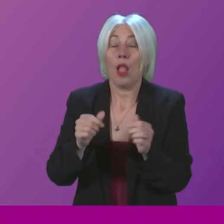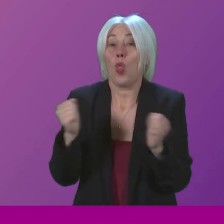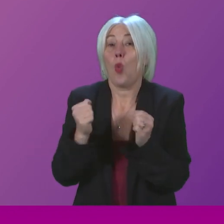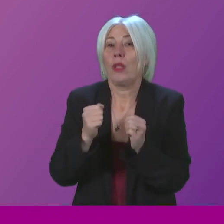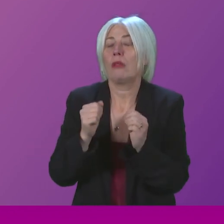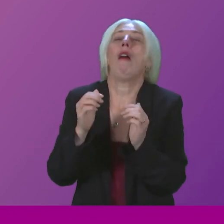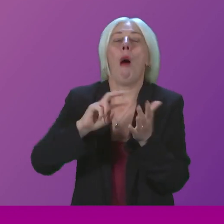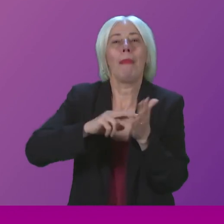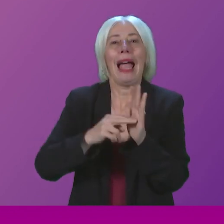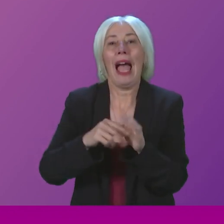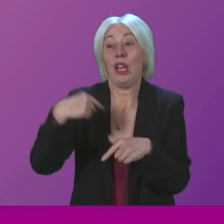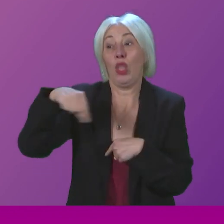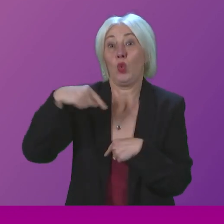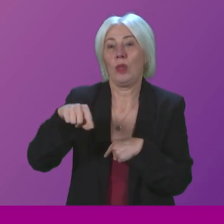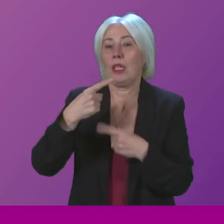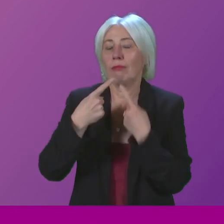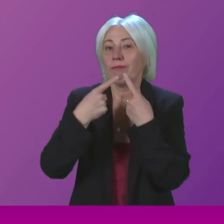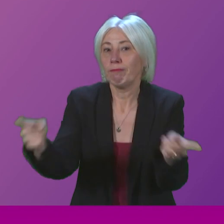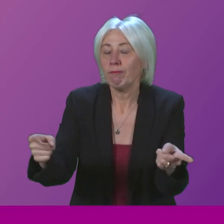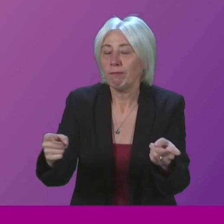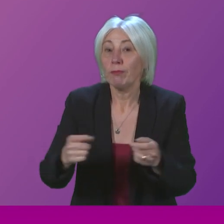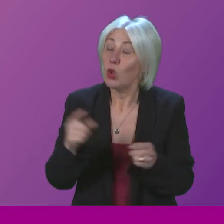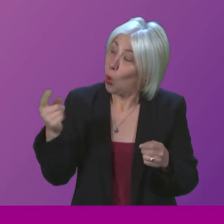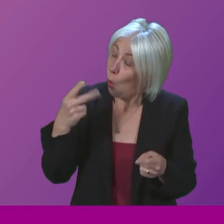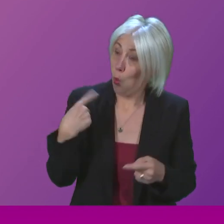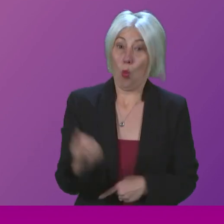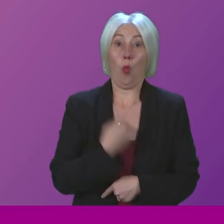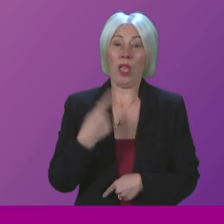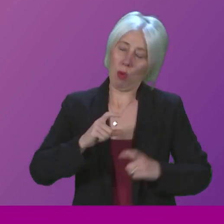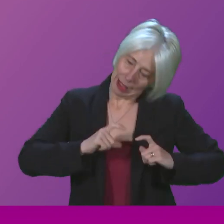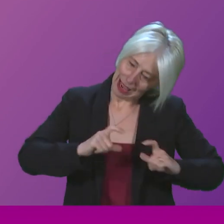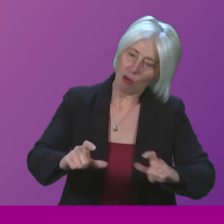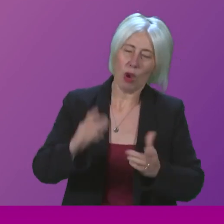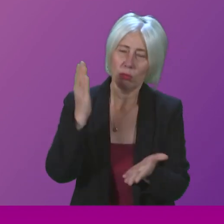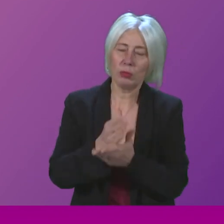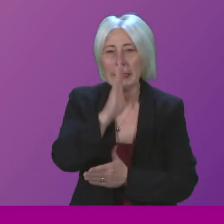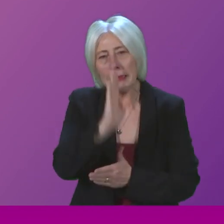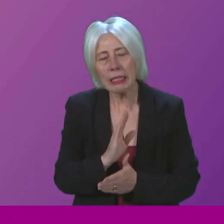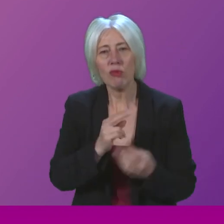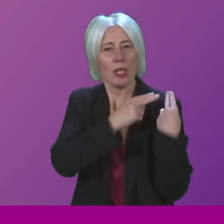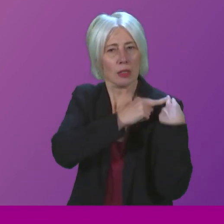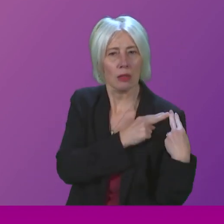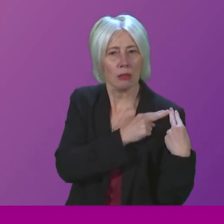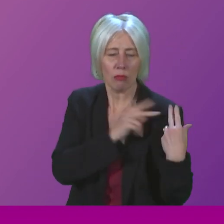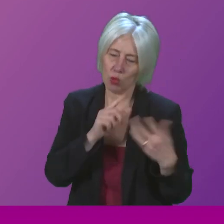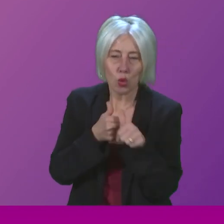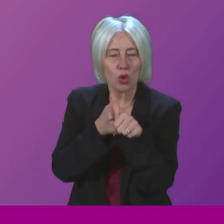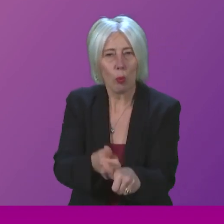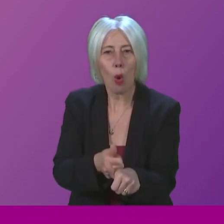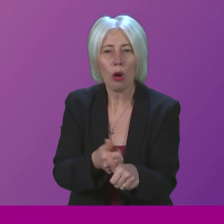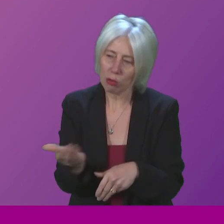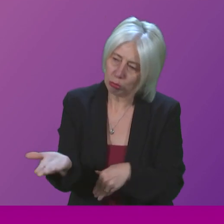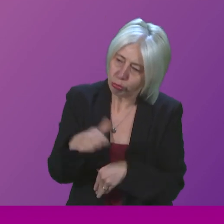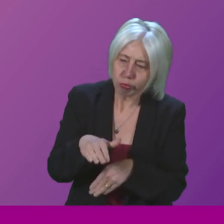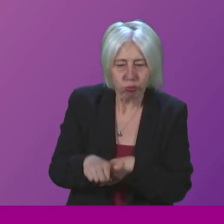this chamber earlier this week. So we will continue to get on with the very serious responsibility of supporting the recovery